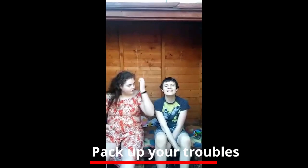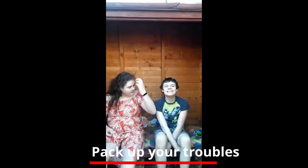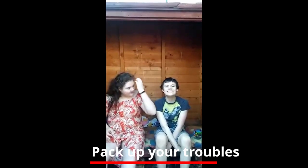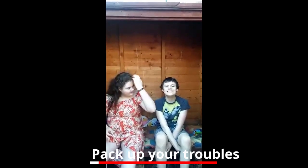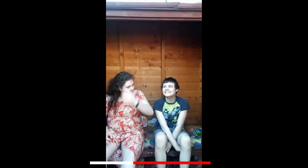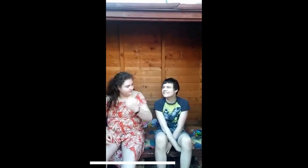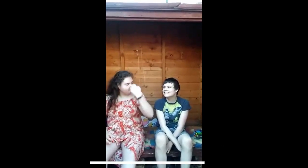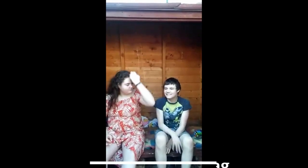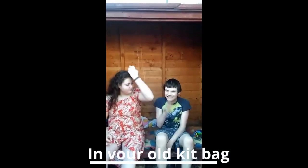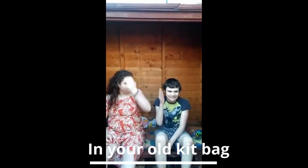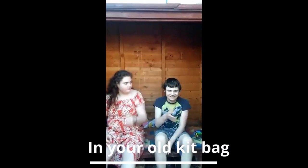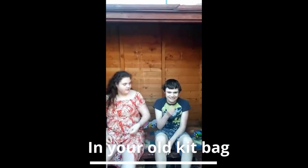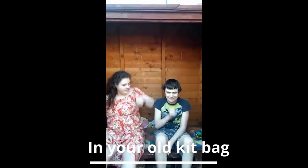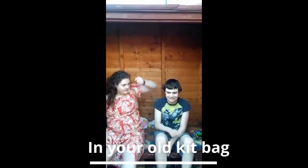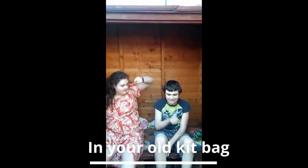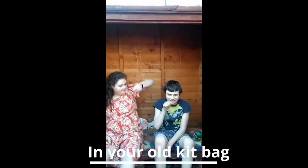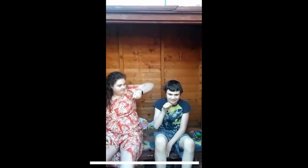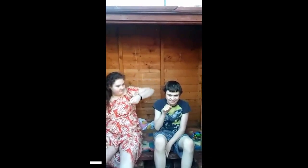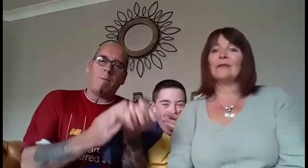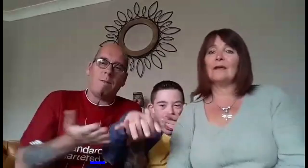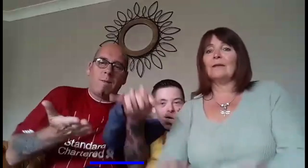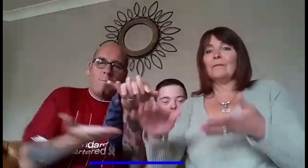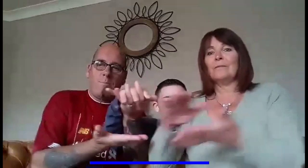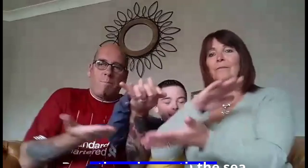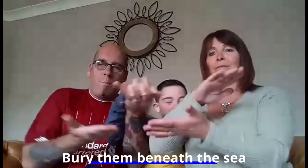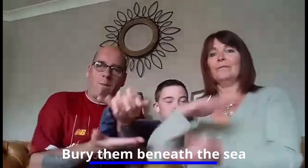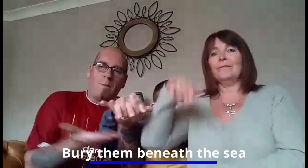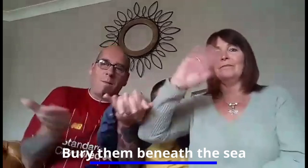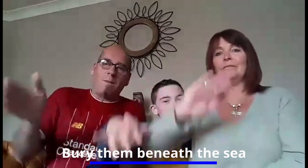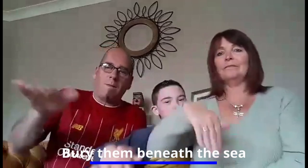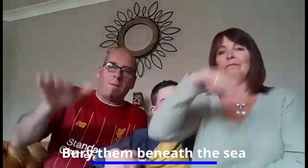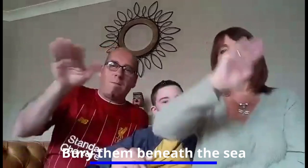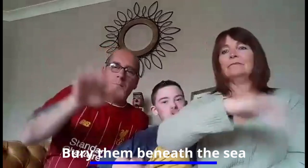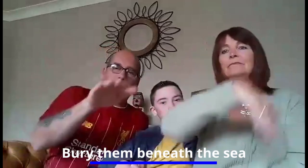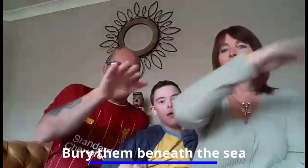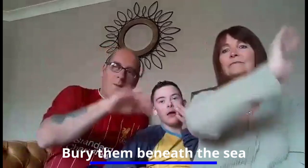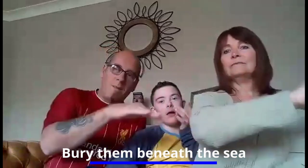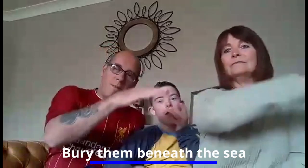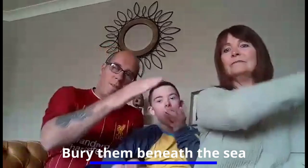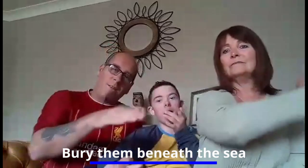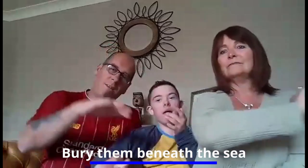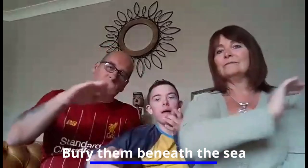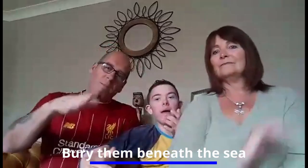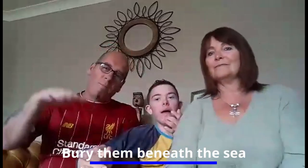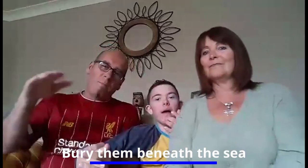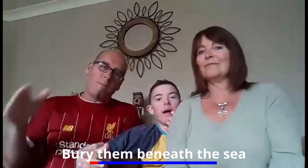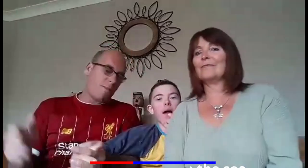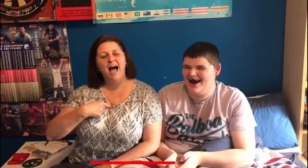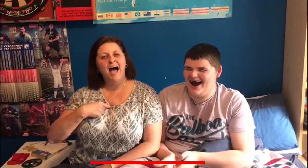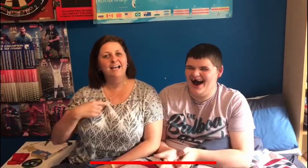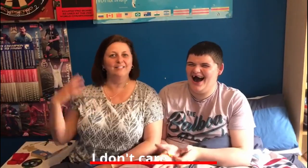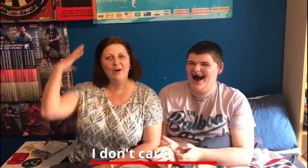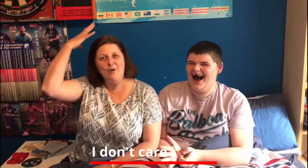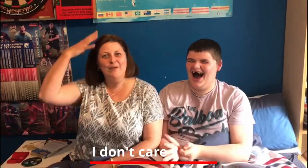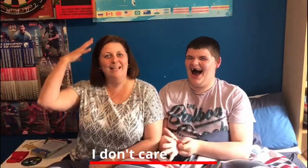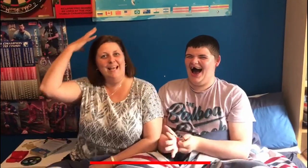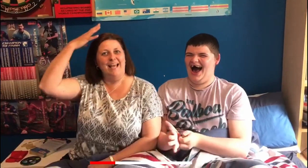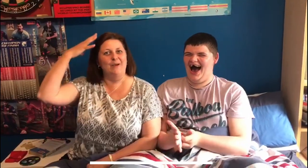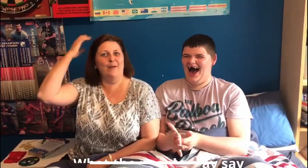your troubles in your own kid's bag And bury them in the sea I don't care